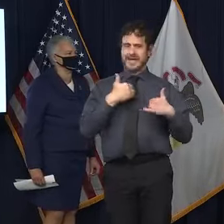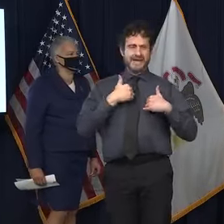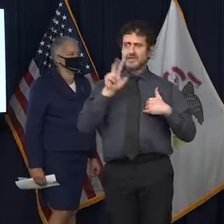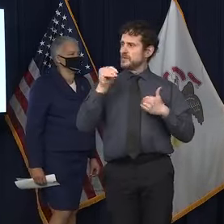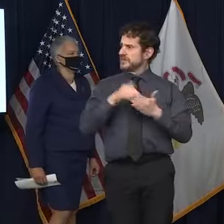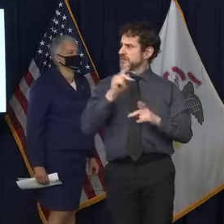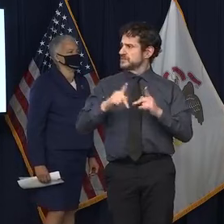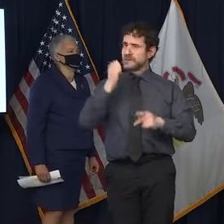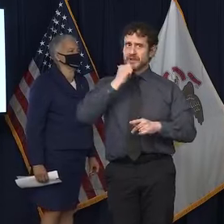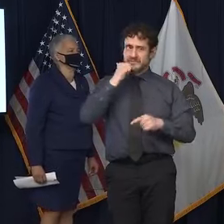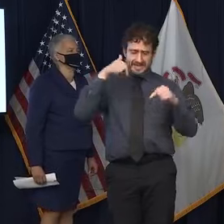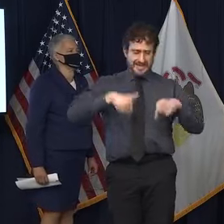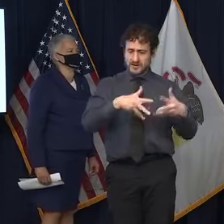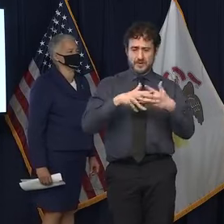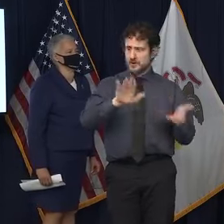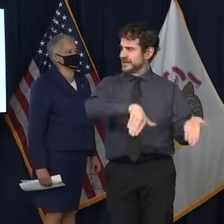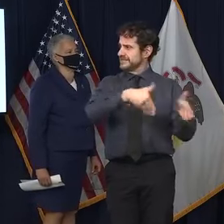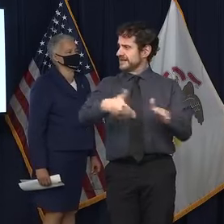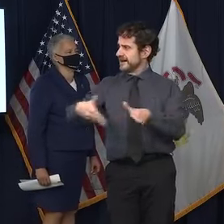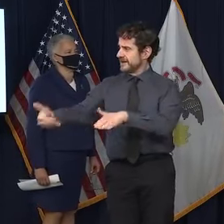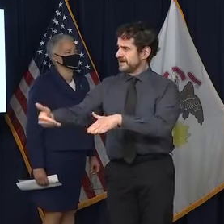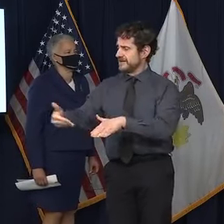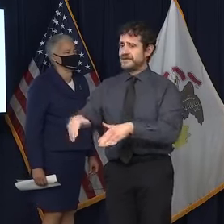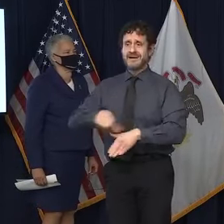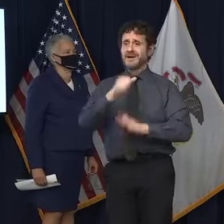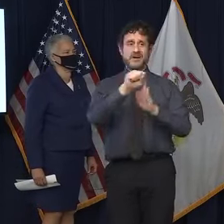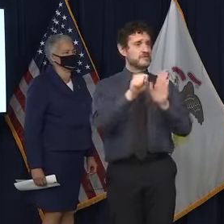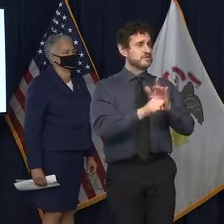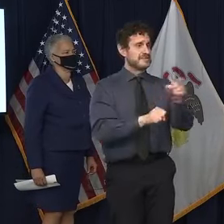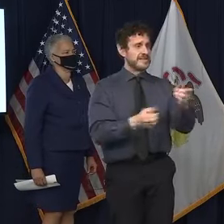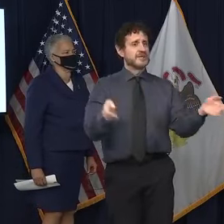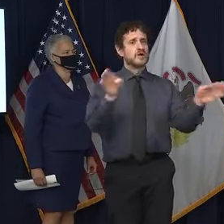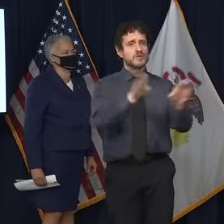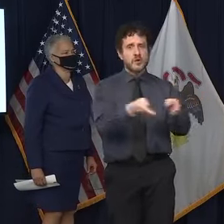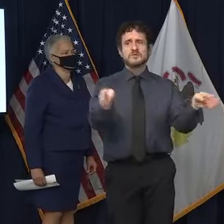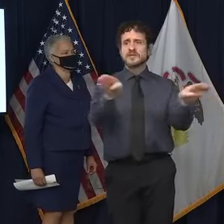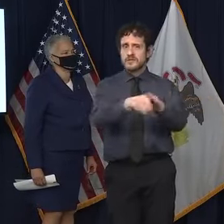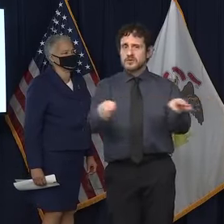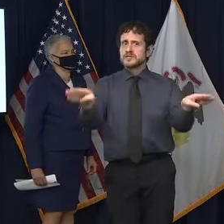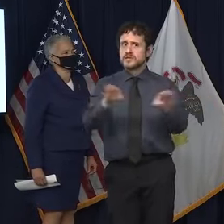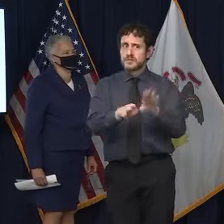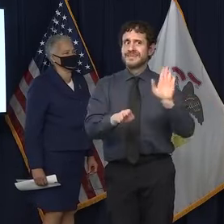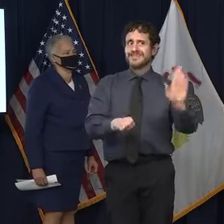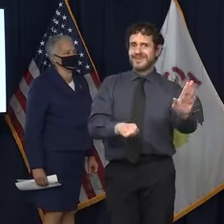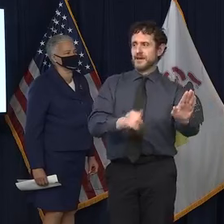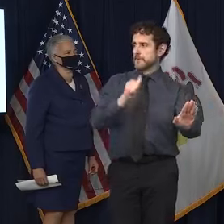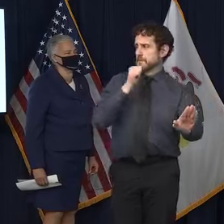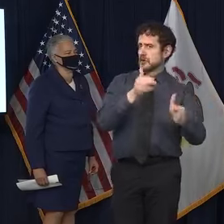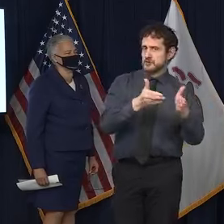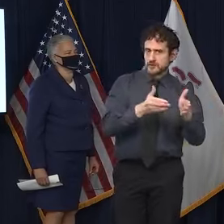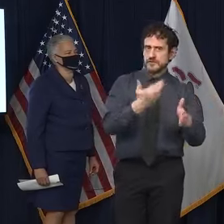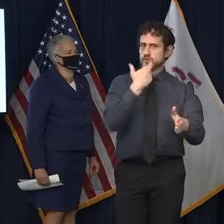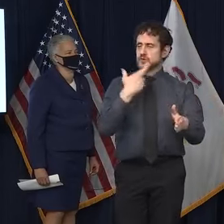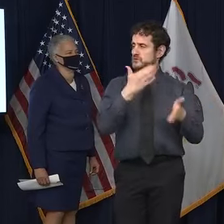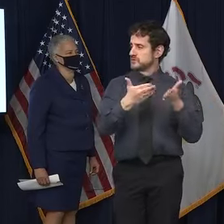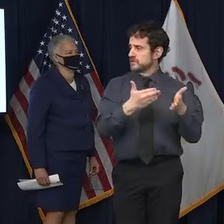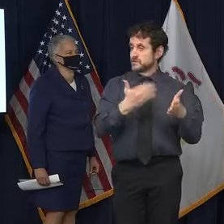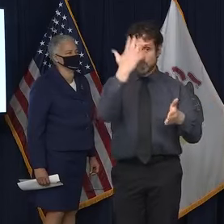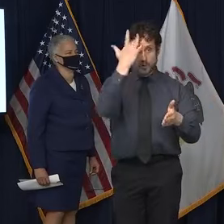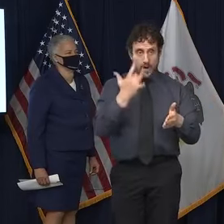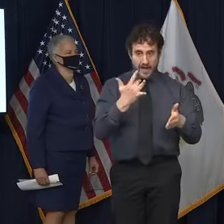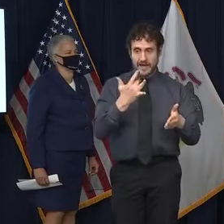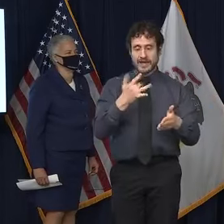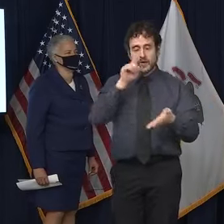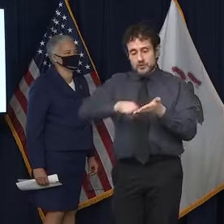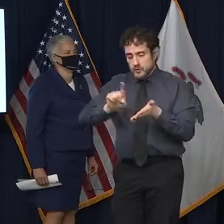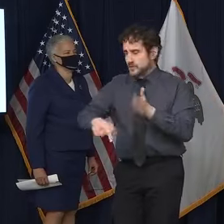per day in this country, and when other states are closing down indoor bar and restaurant service because all of the